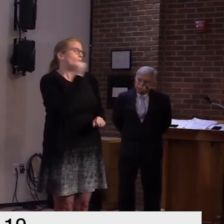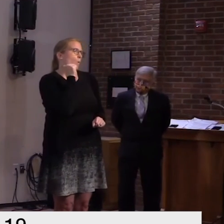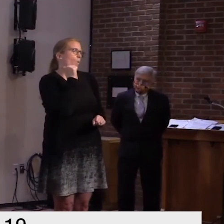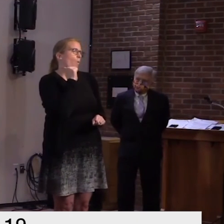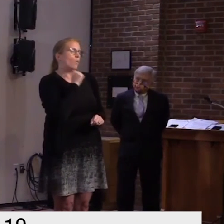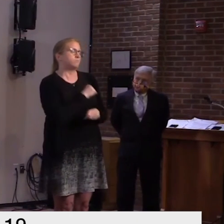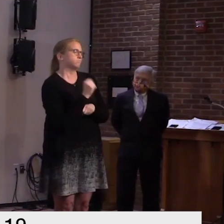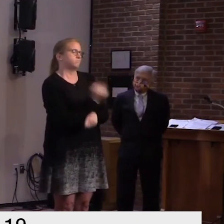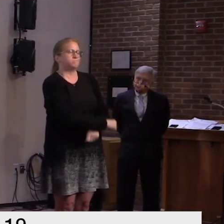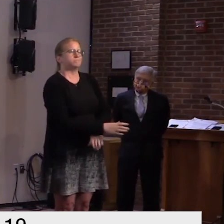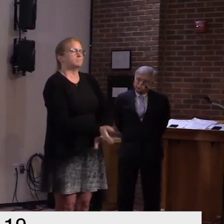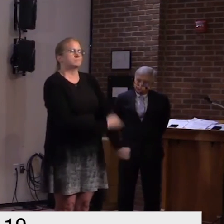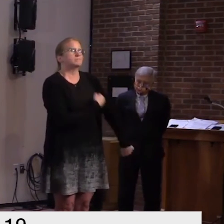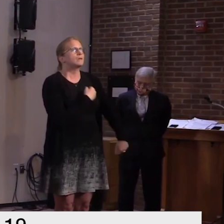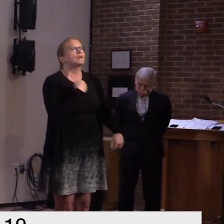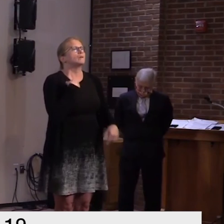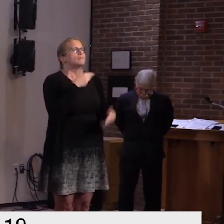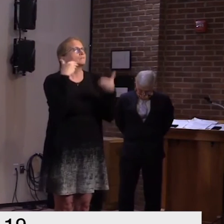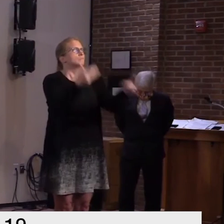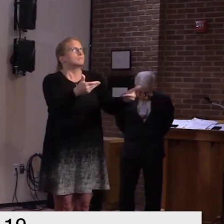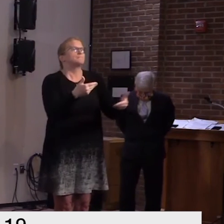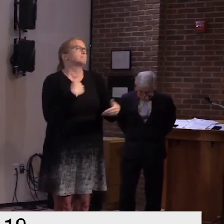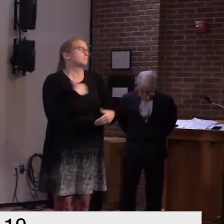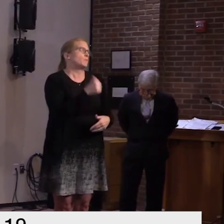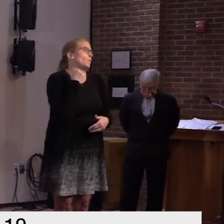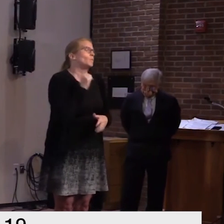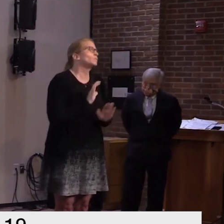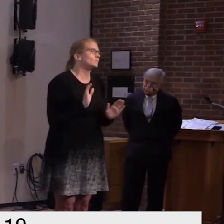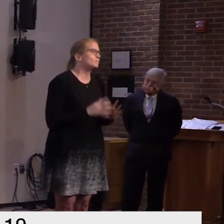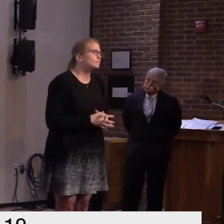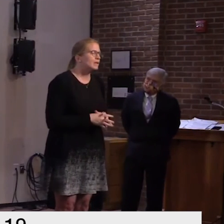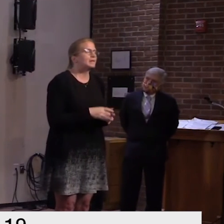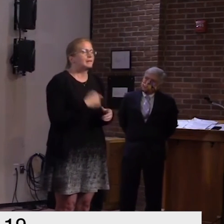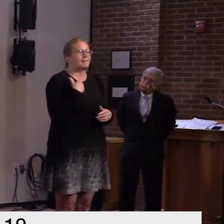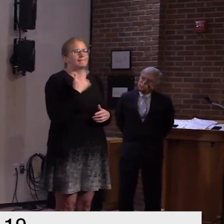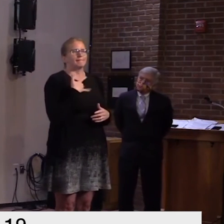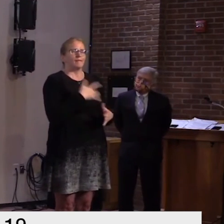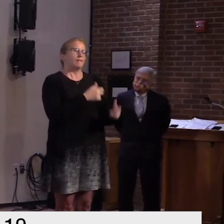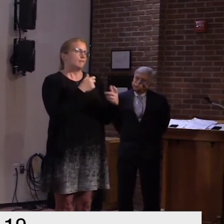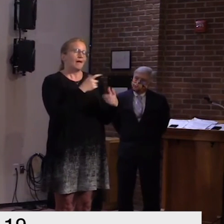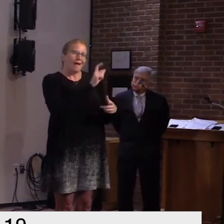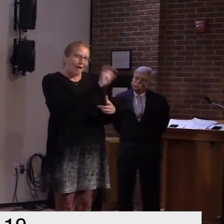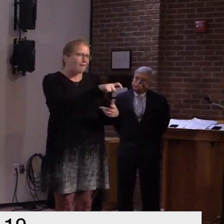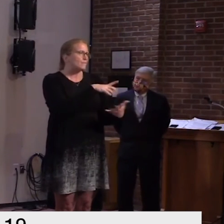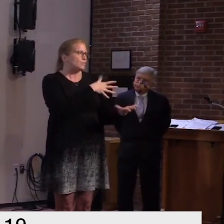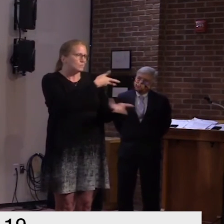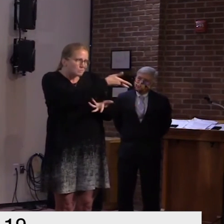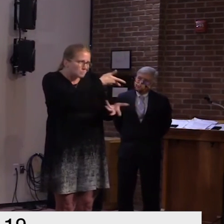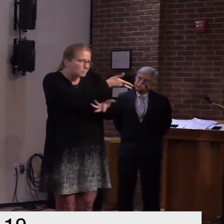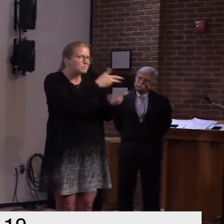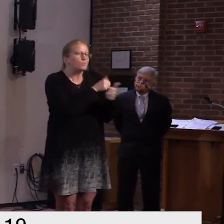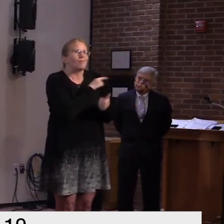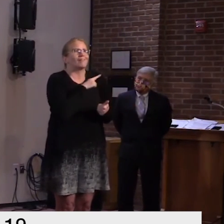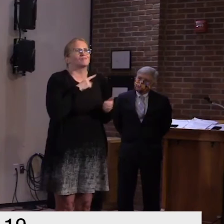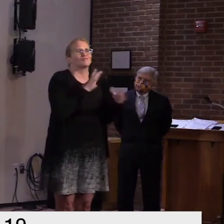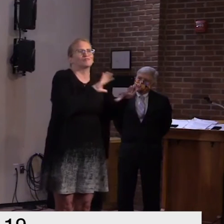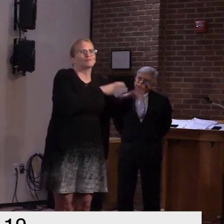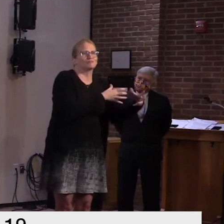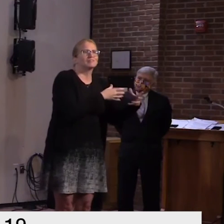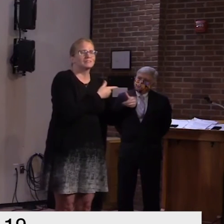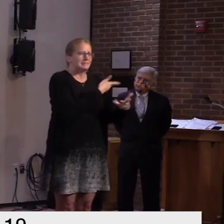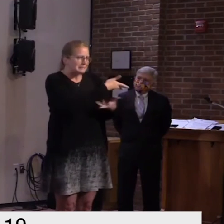and work uh towards trying to to um i think